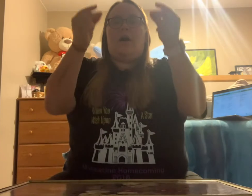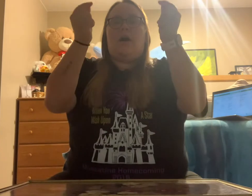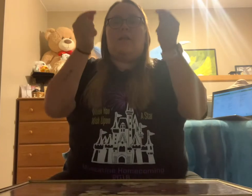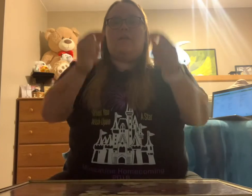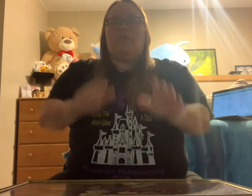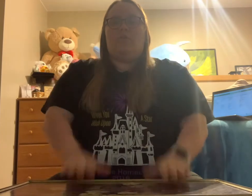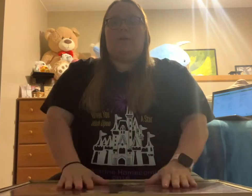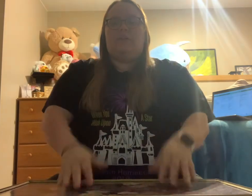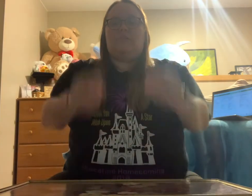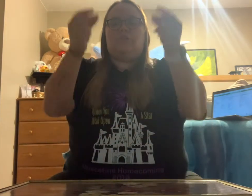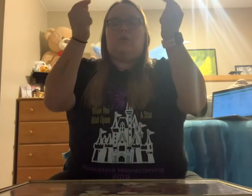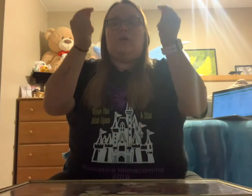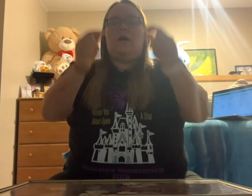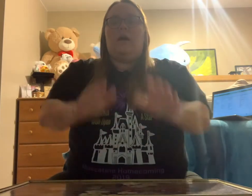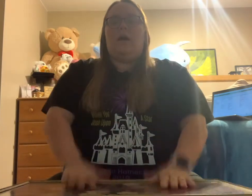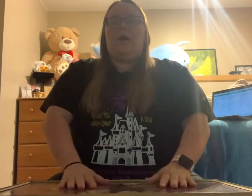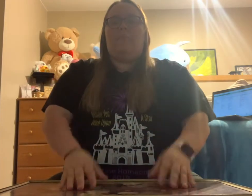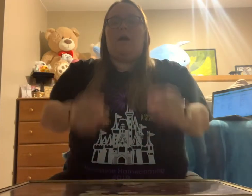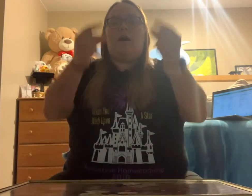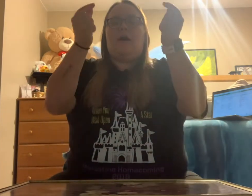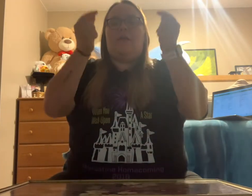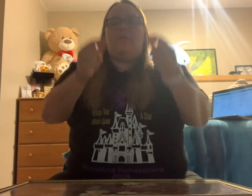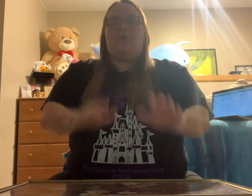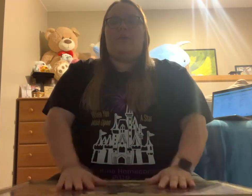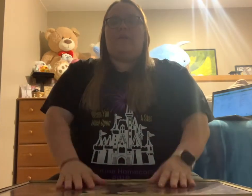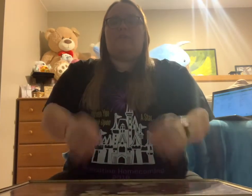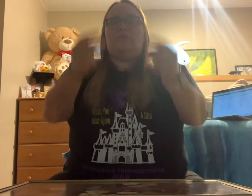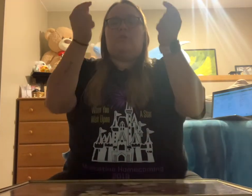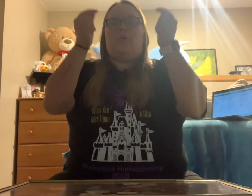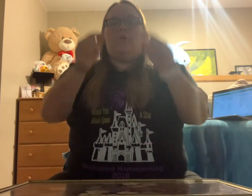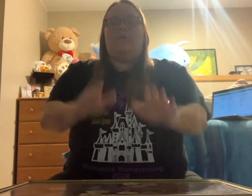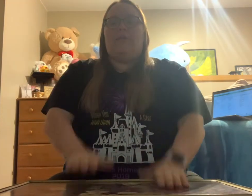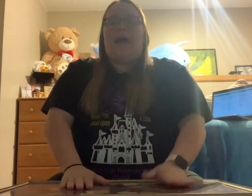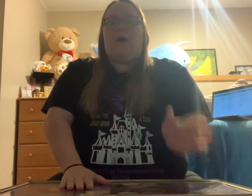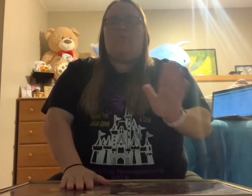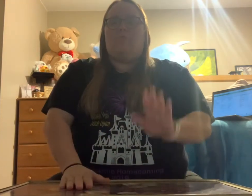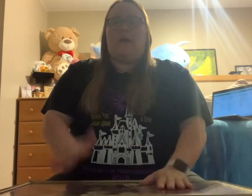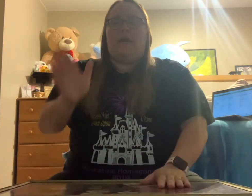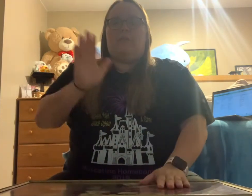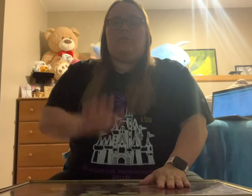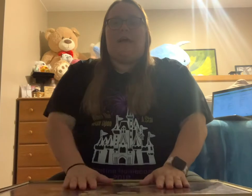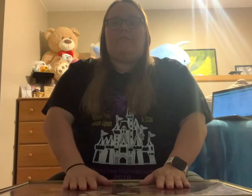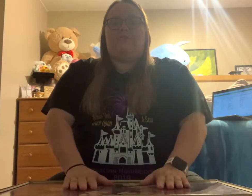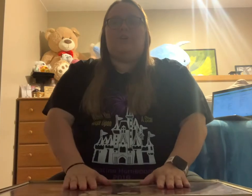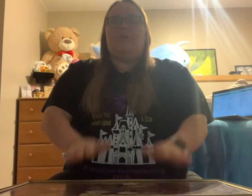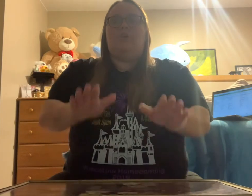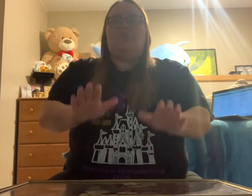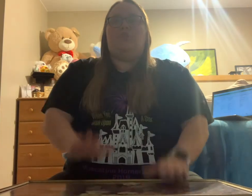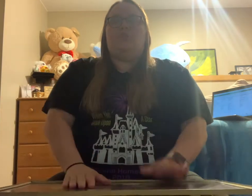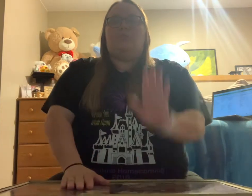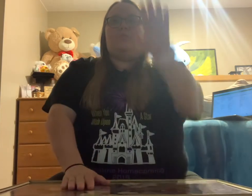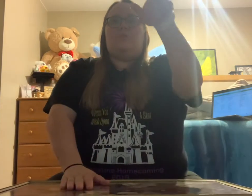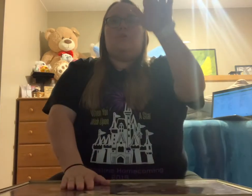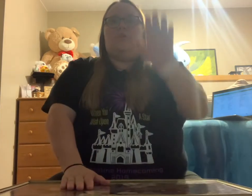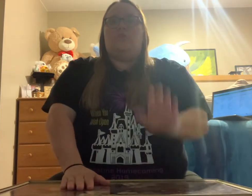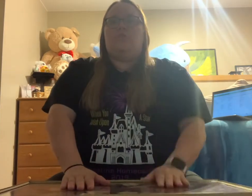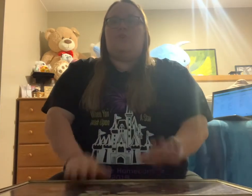the whistle, up on the whistle, now, right, left, shoot, shoot,